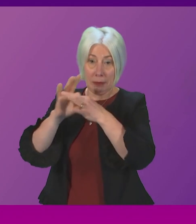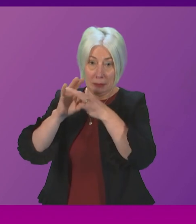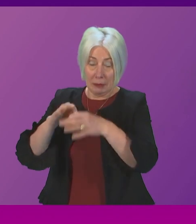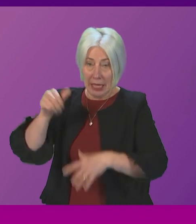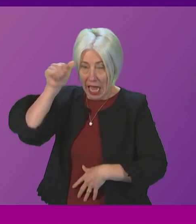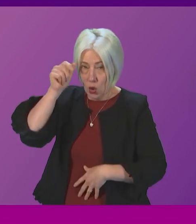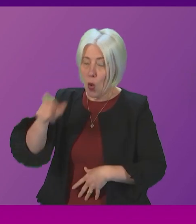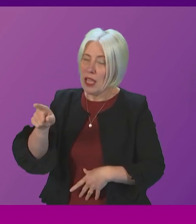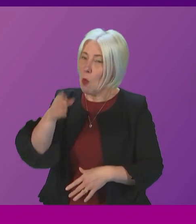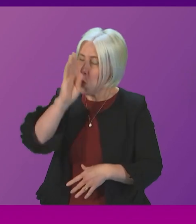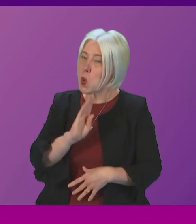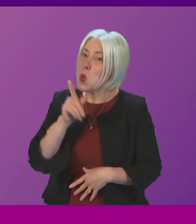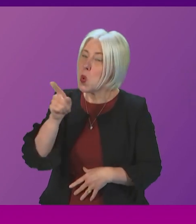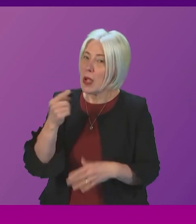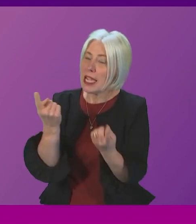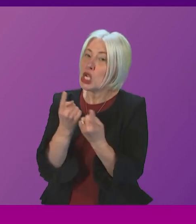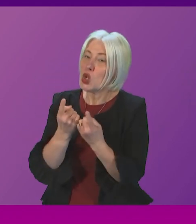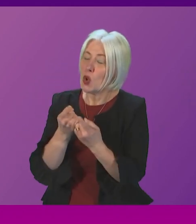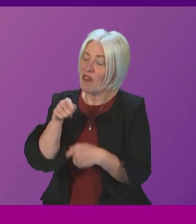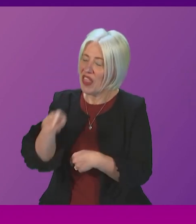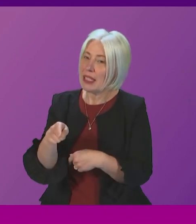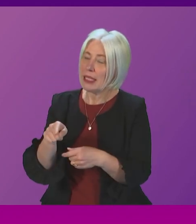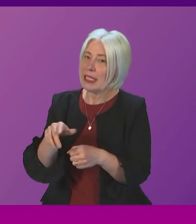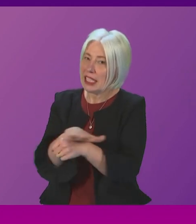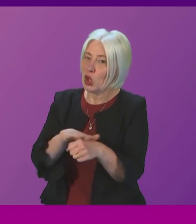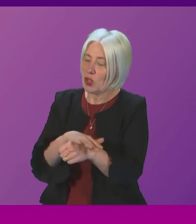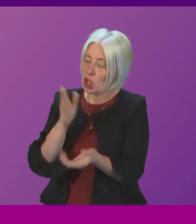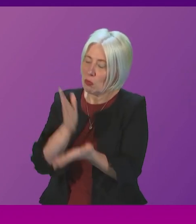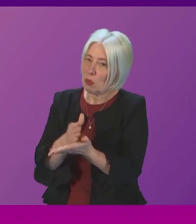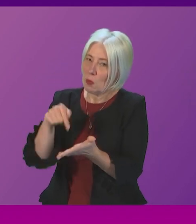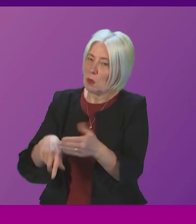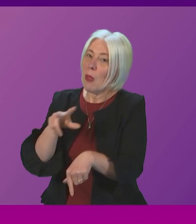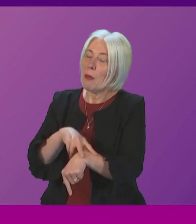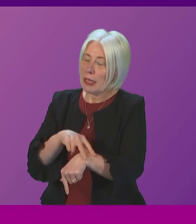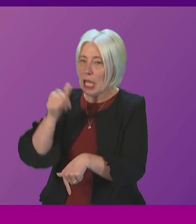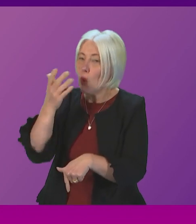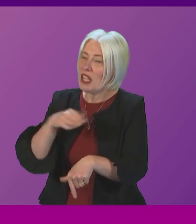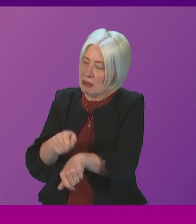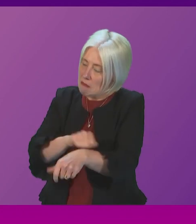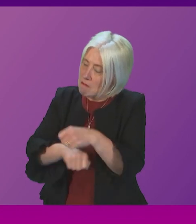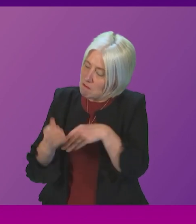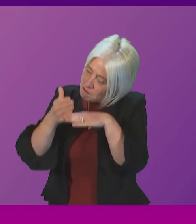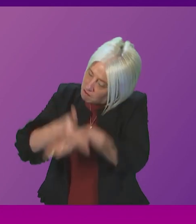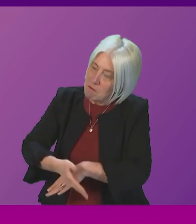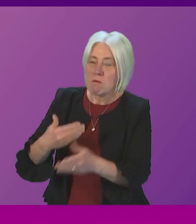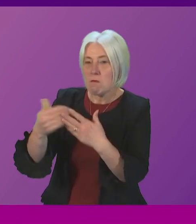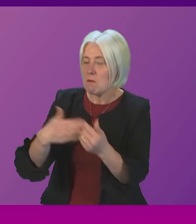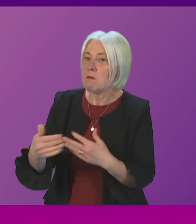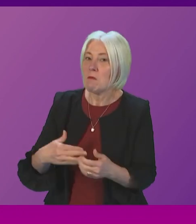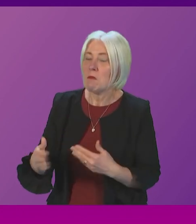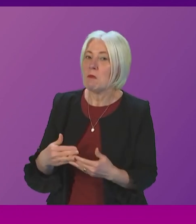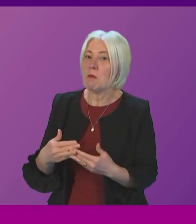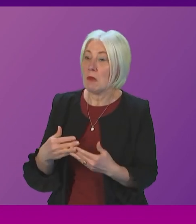seriously he takes the issue of misogyny in policing and I know that he has taken action to address that and we take